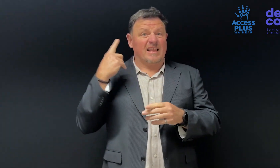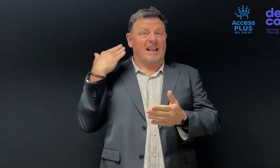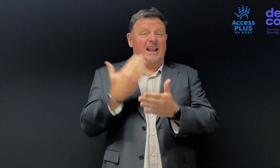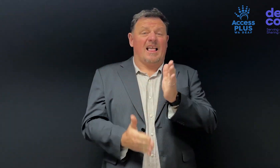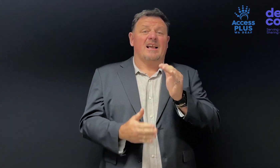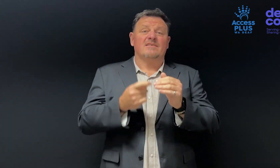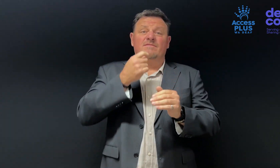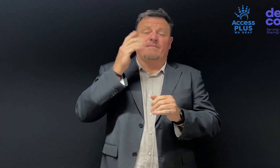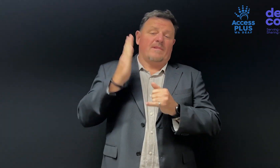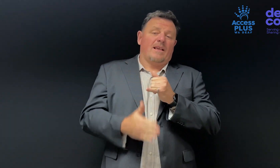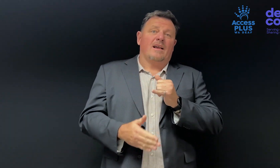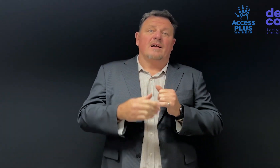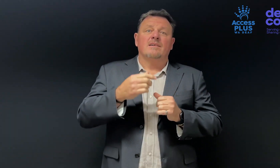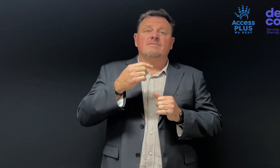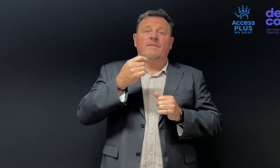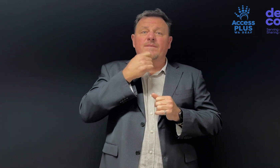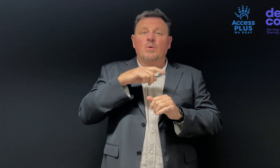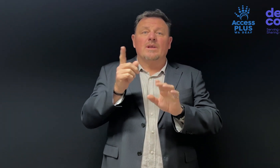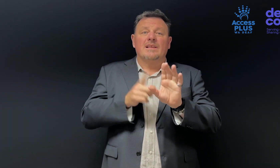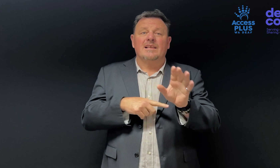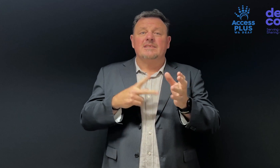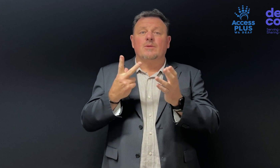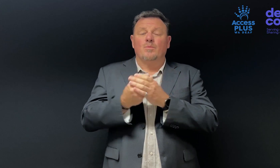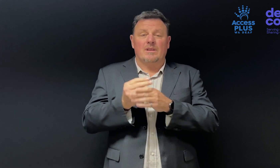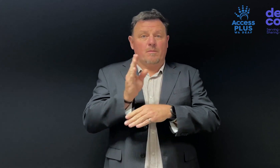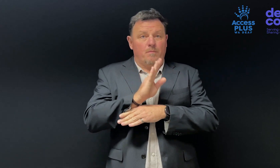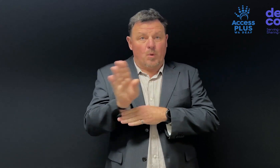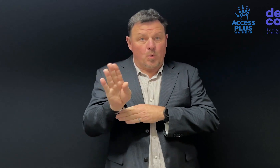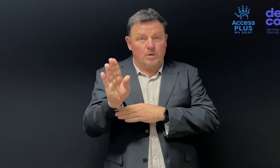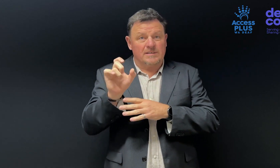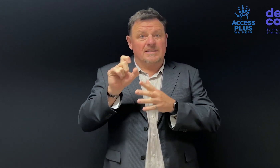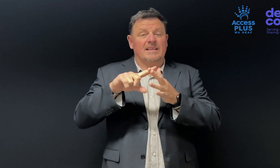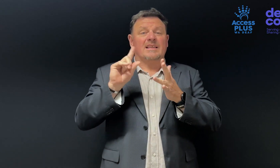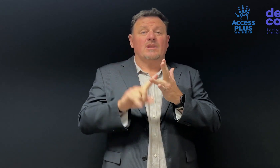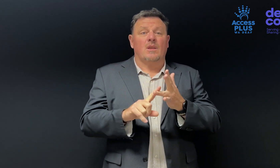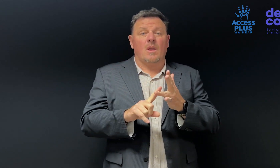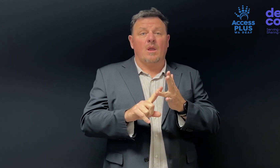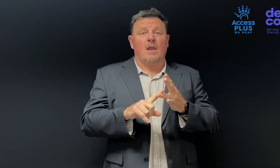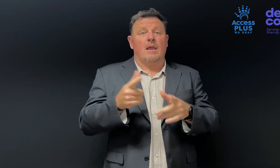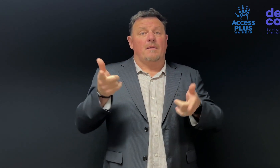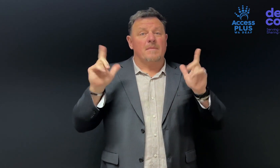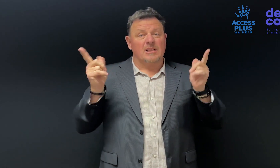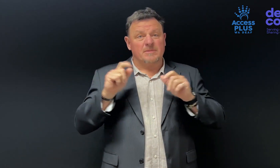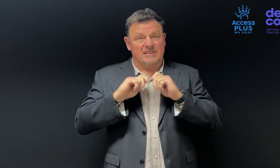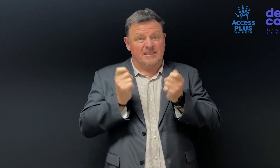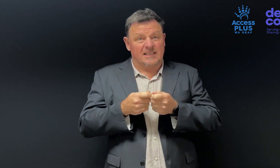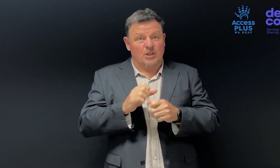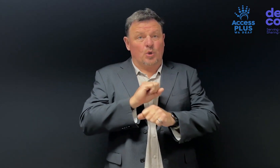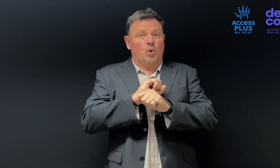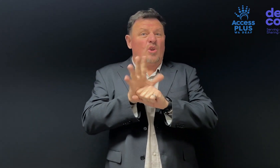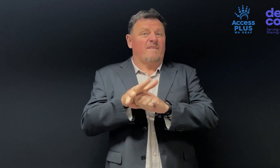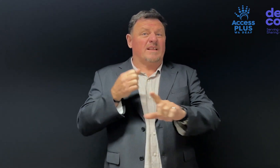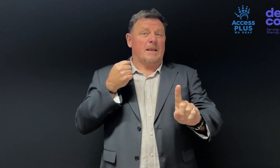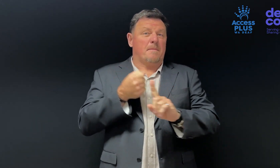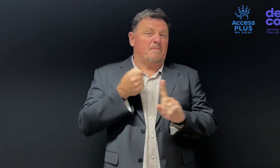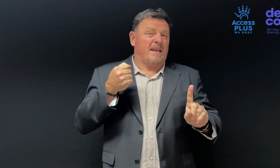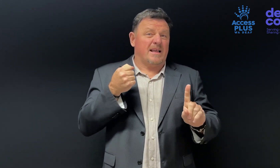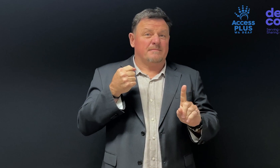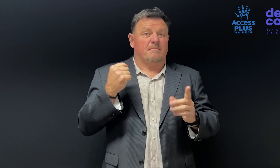change over the last few years with the board, CEO and management team, especially with the COVID